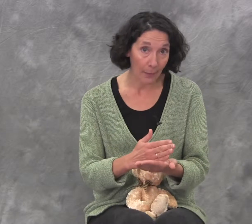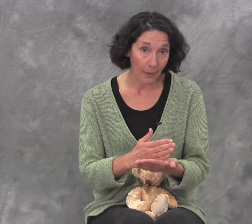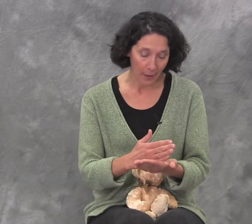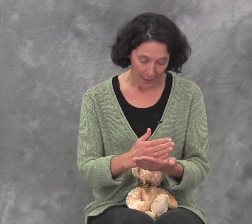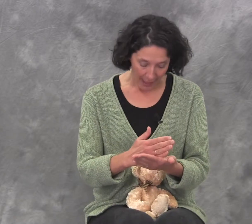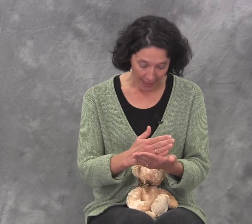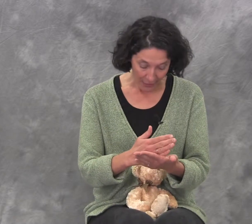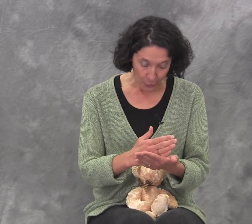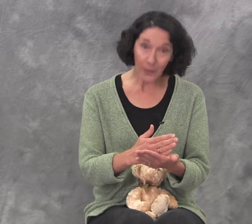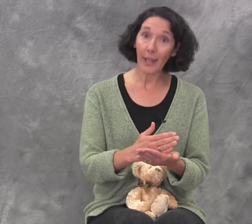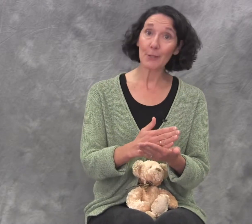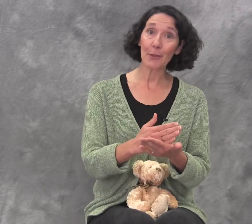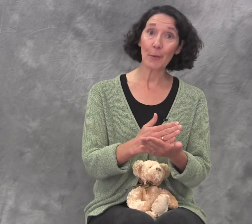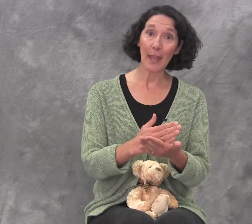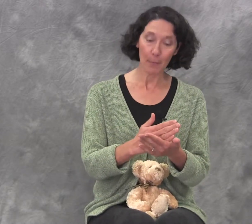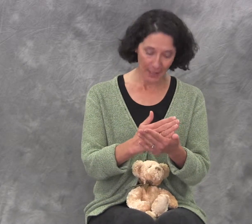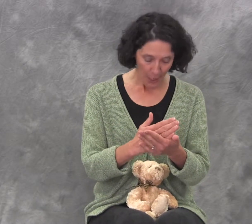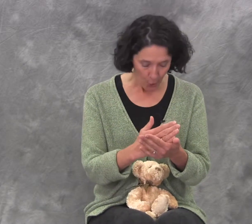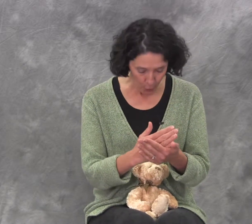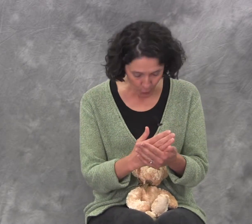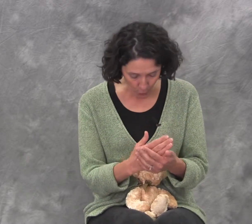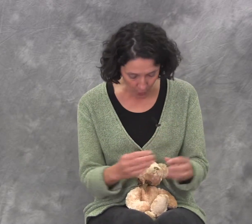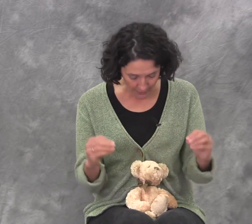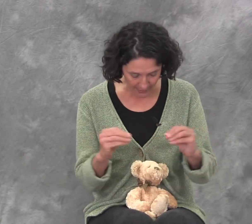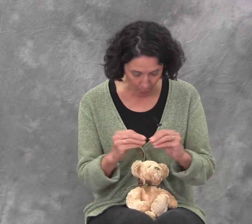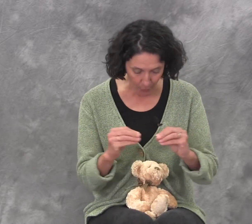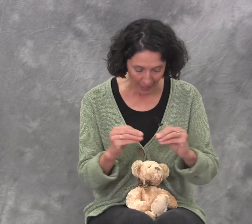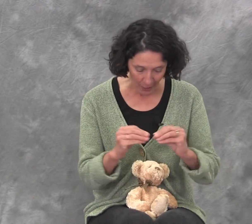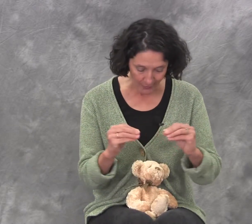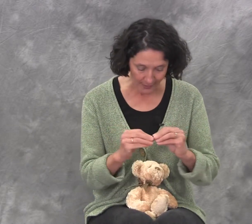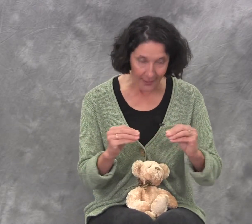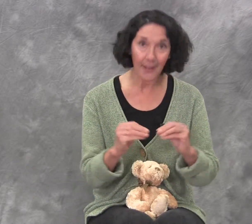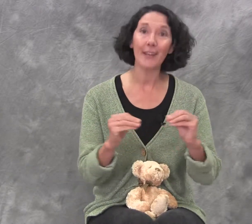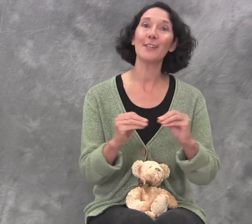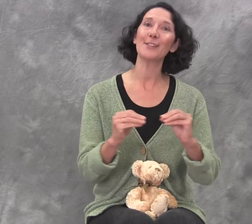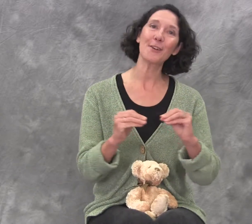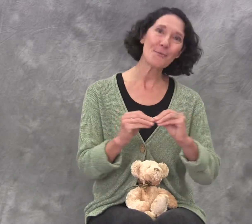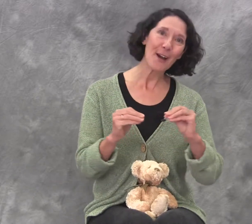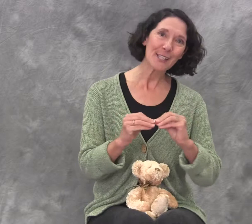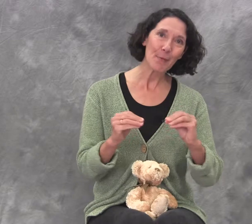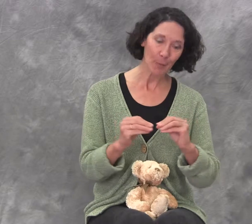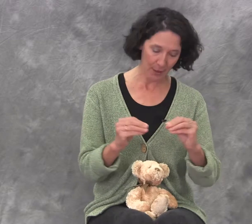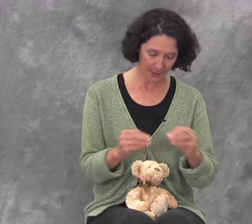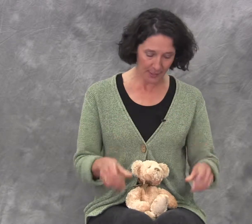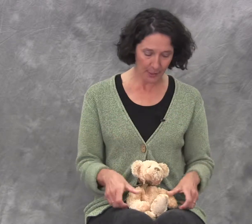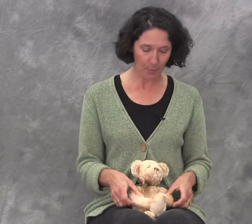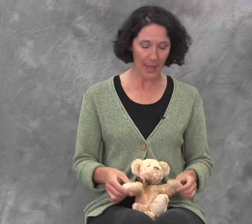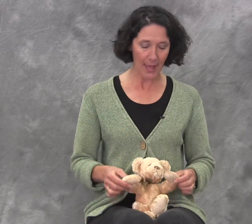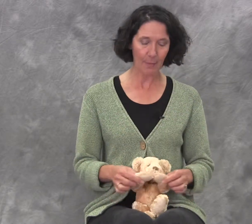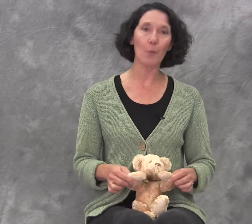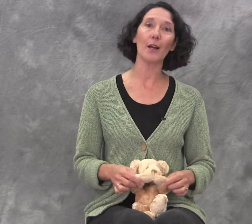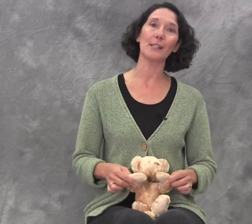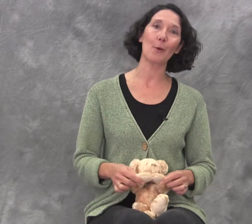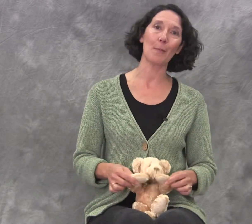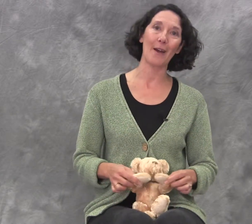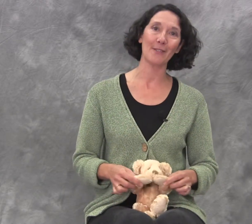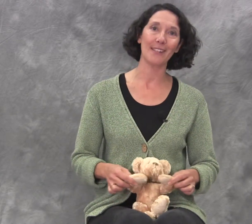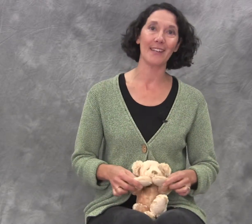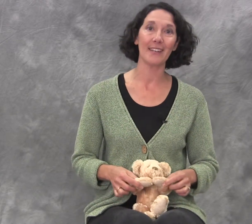and then you engage with your baby. Who wants more bounces? Who wants more bounces? Baby wants more bounces.